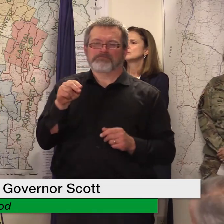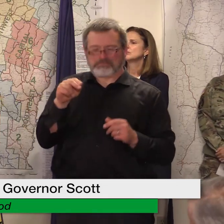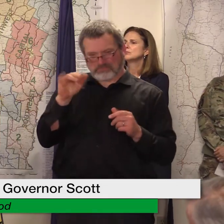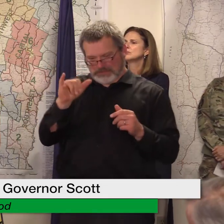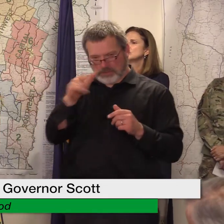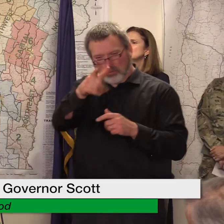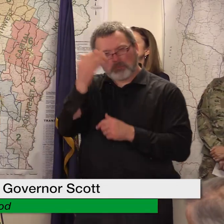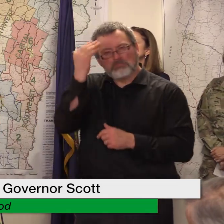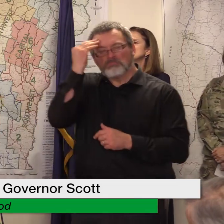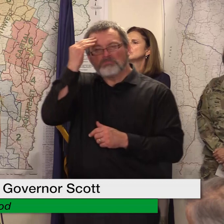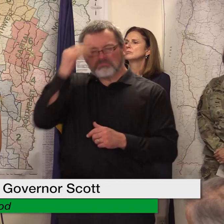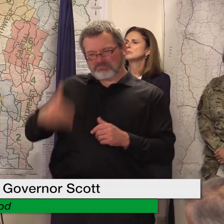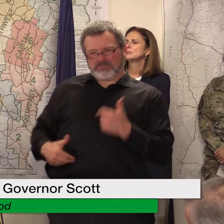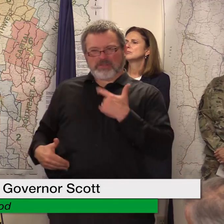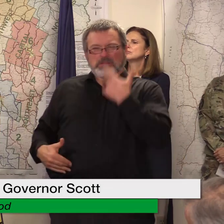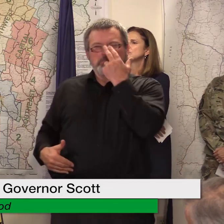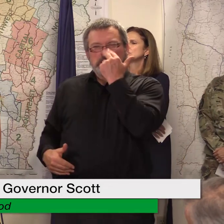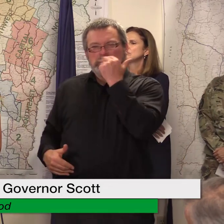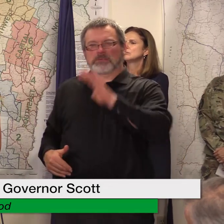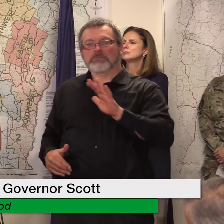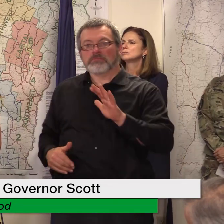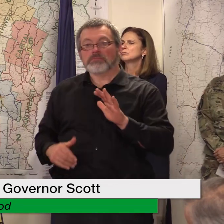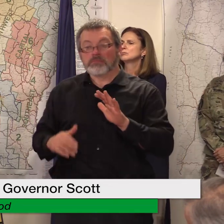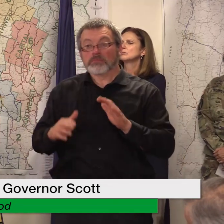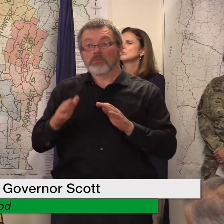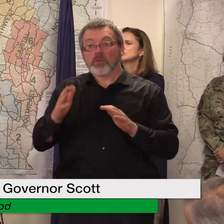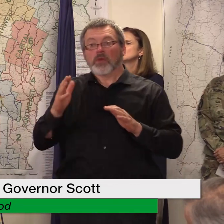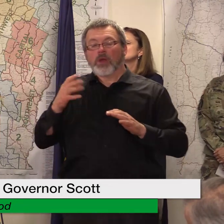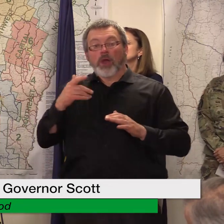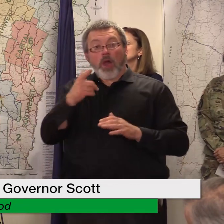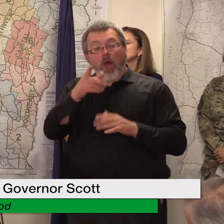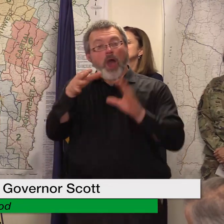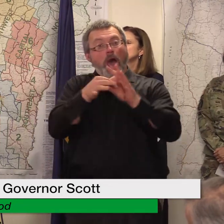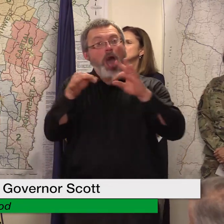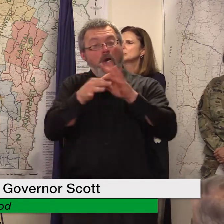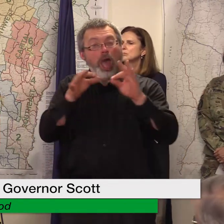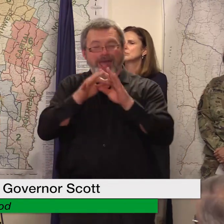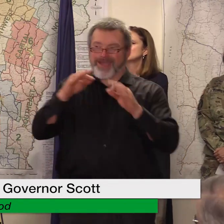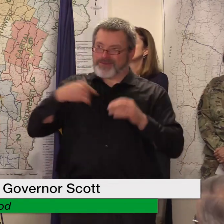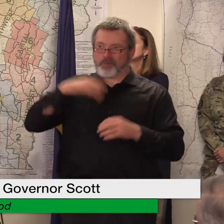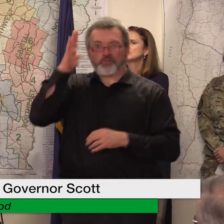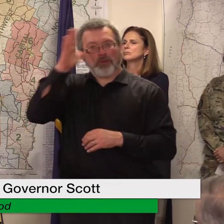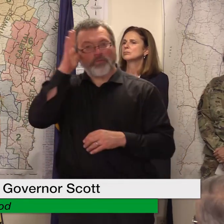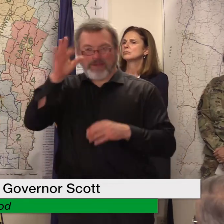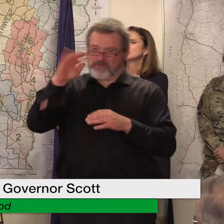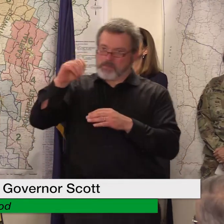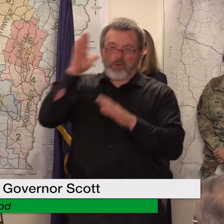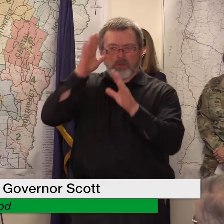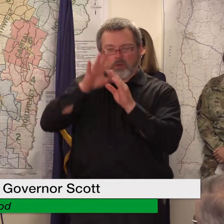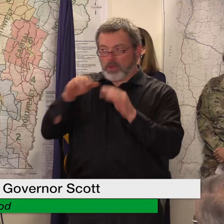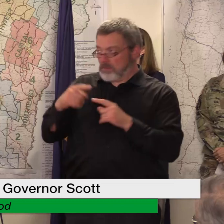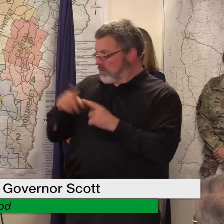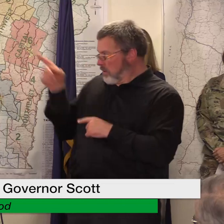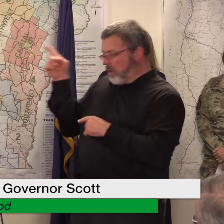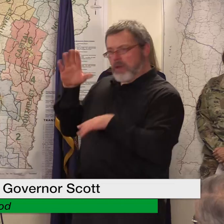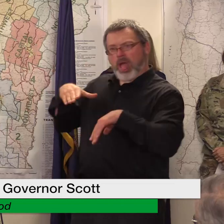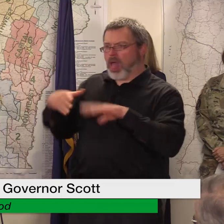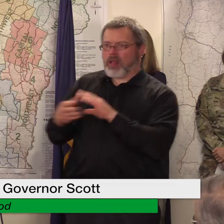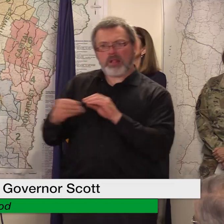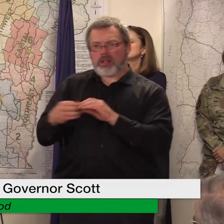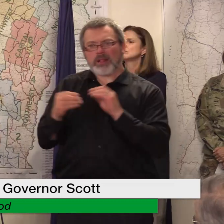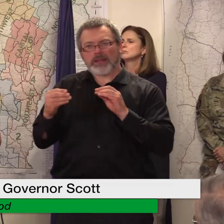can't be promising what fema or somebody else's insurance company will be paying back so we've just been saying to business owners like